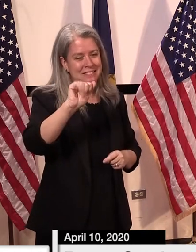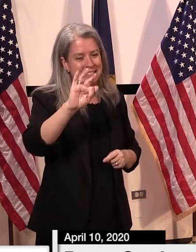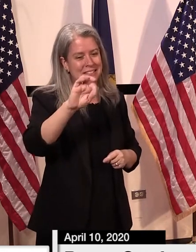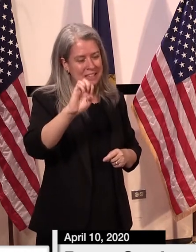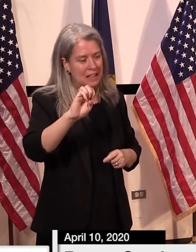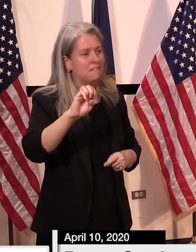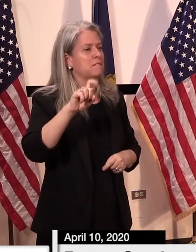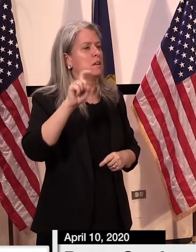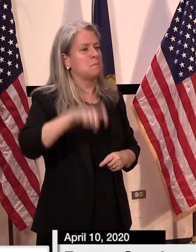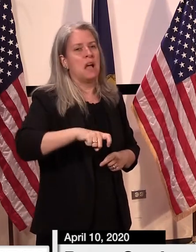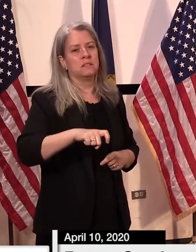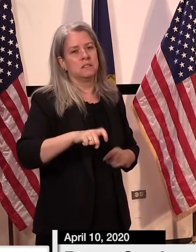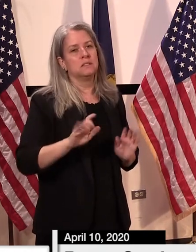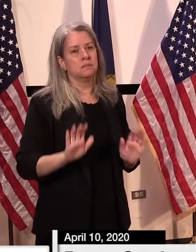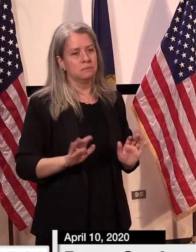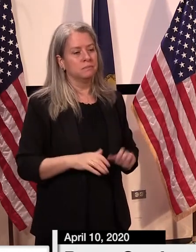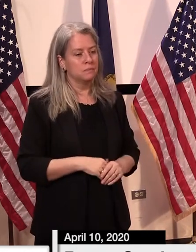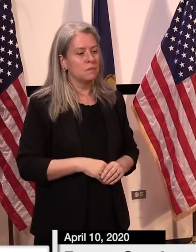and safe manner.